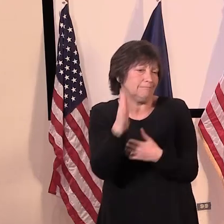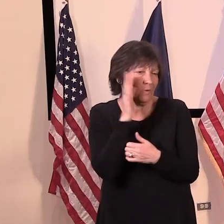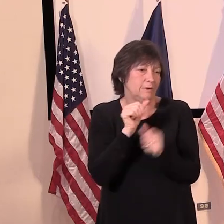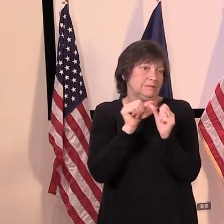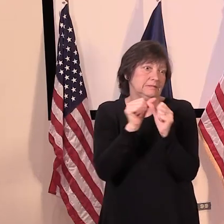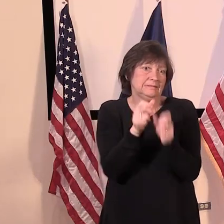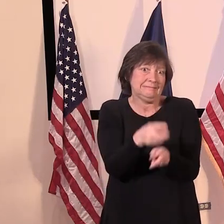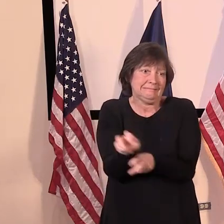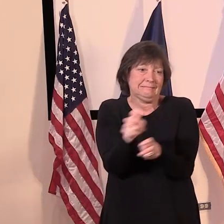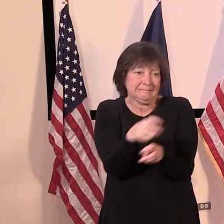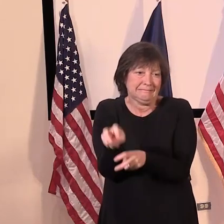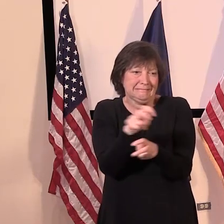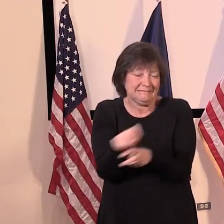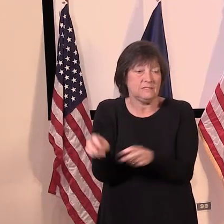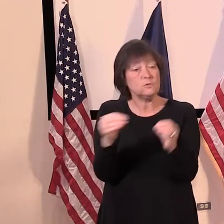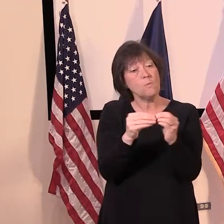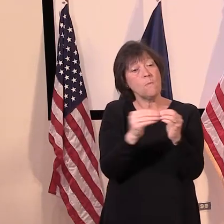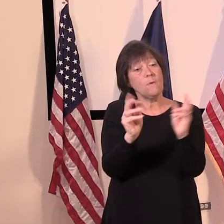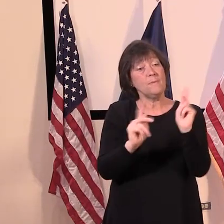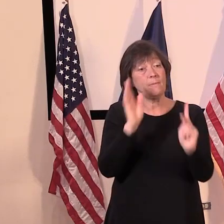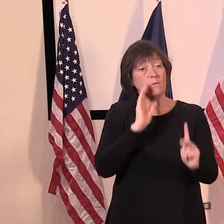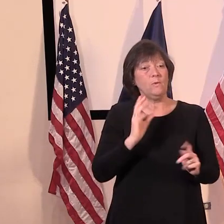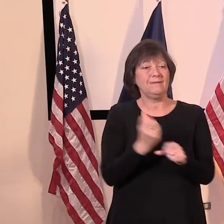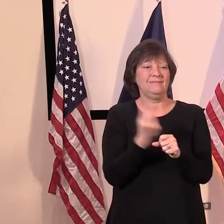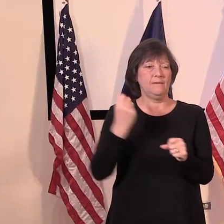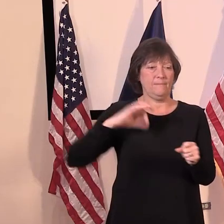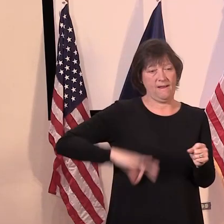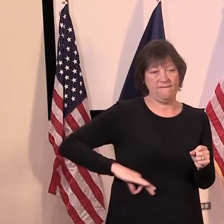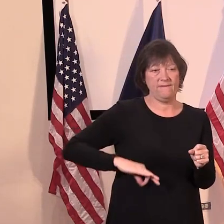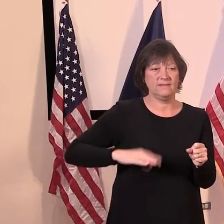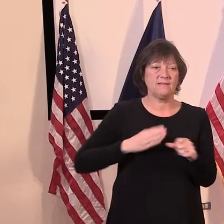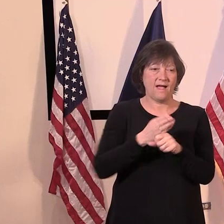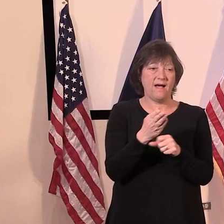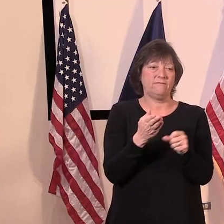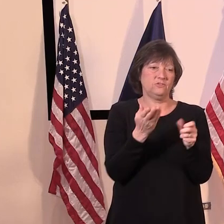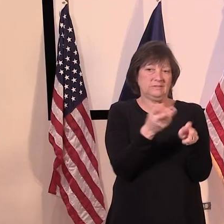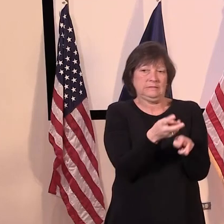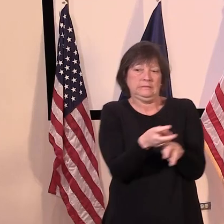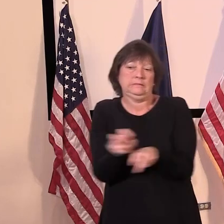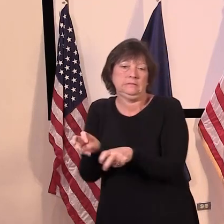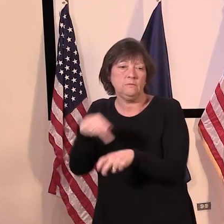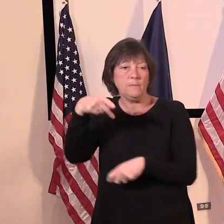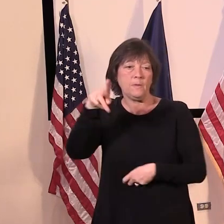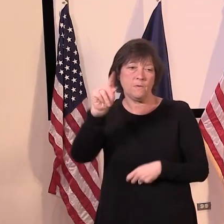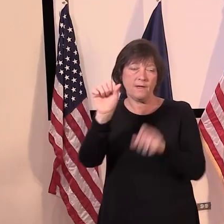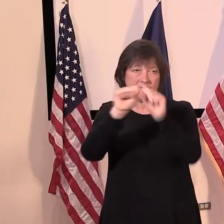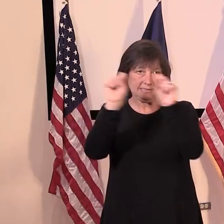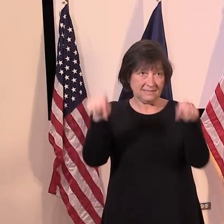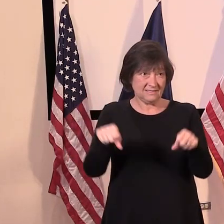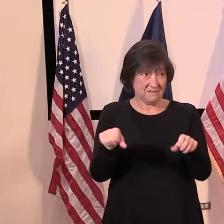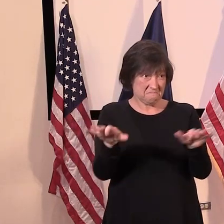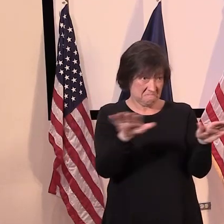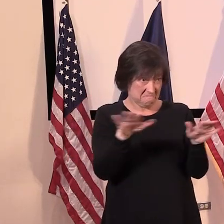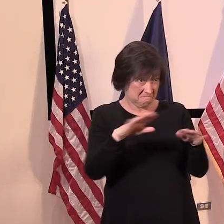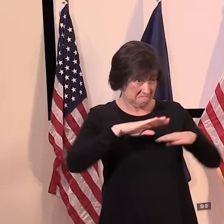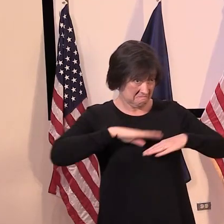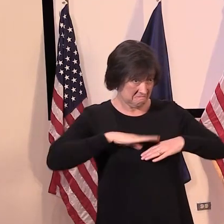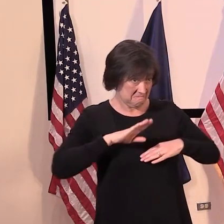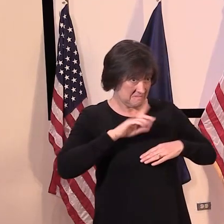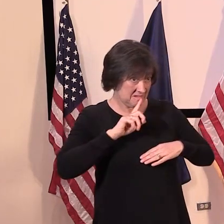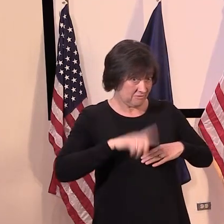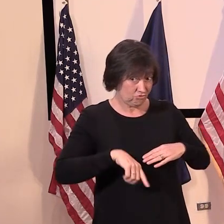So, the more and more people will become eligible as they're brought over into the PUA system. Does that answer all those questions?